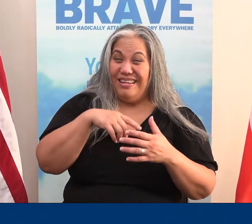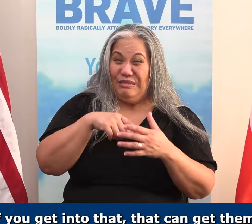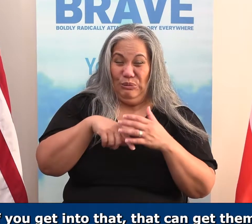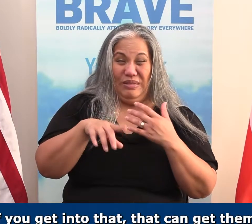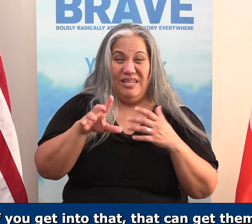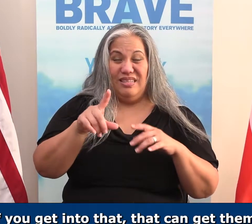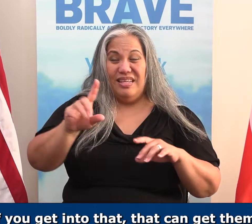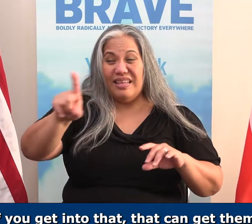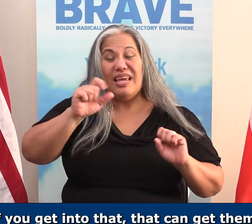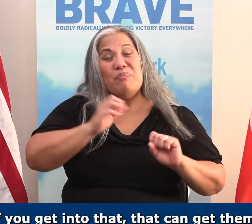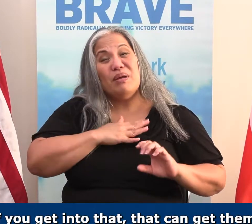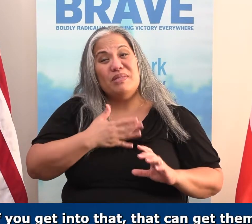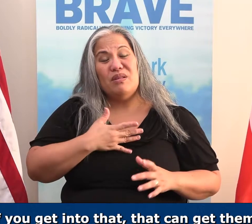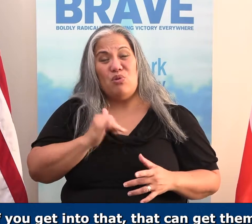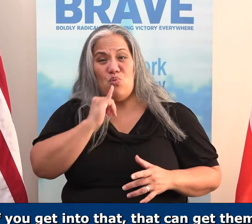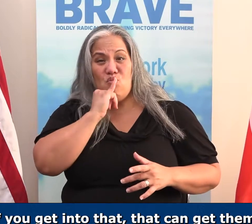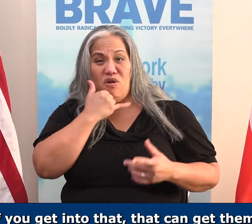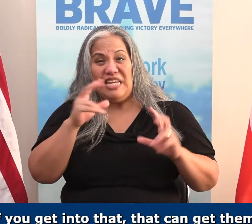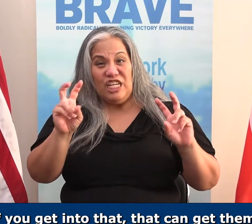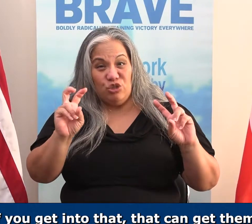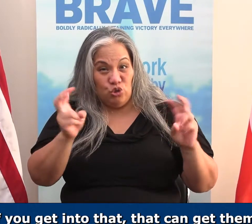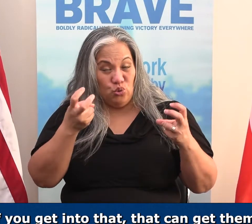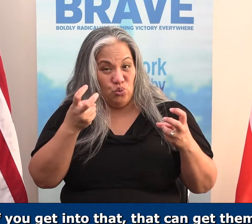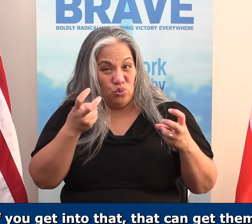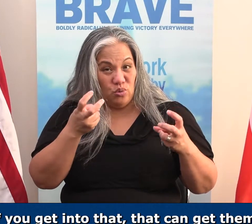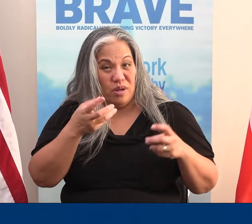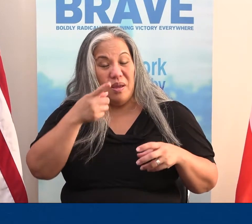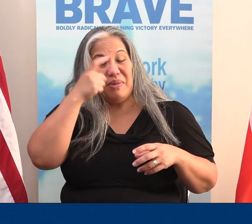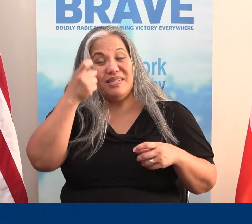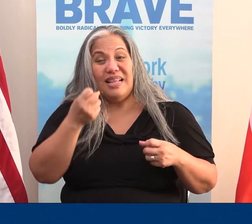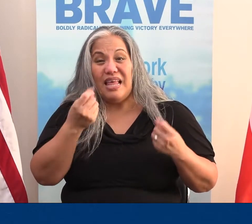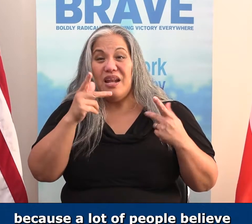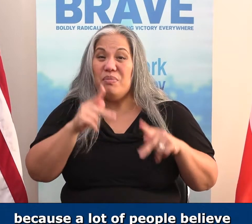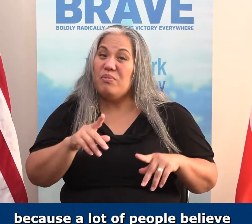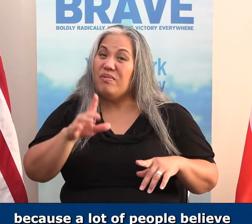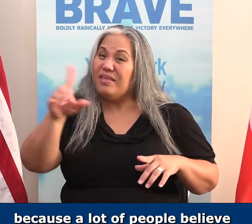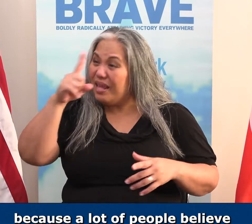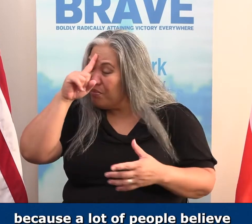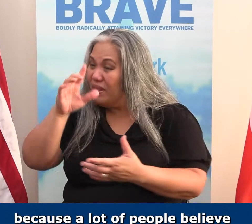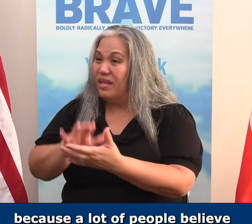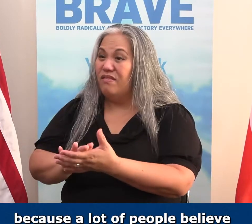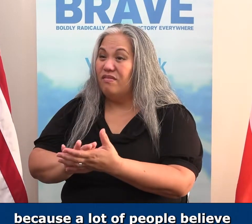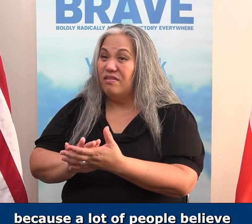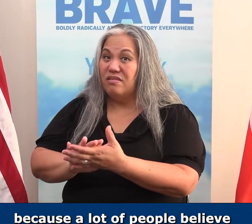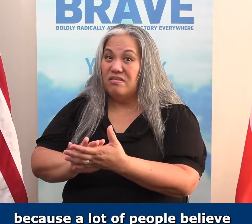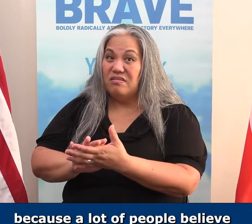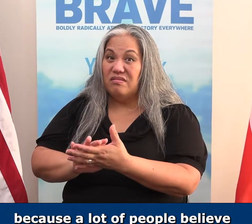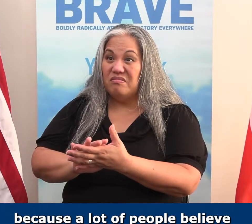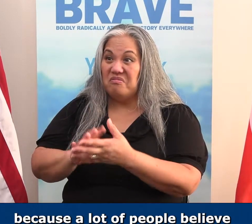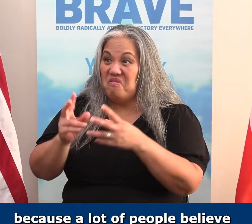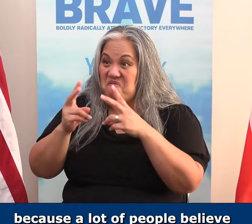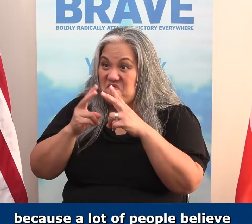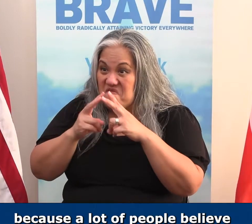If you get into that, that can get them upset over the wrong issue. Because a lot of people believe what they believe very,